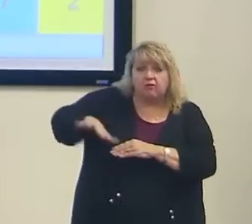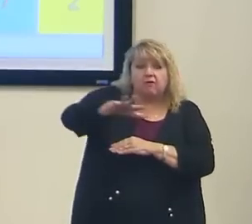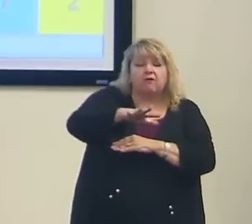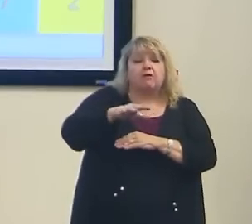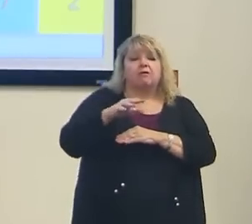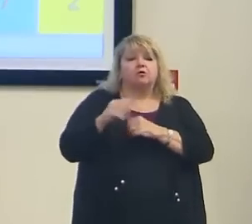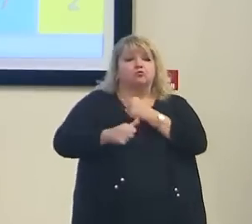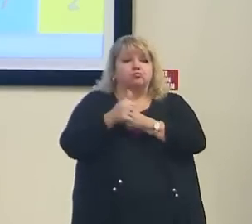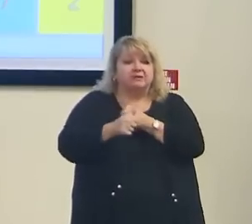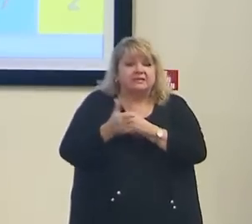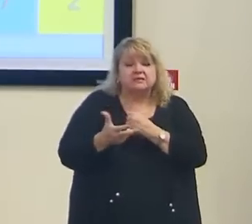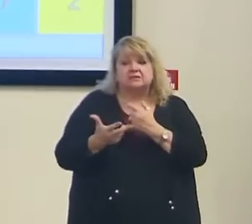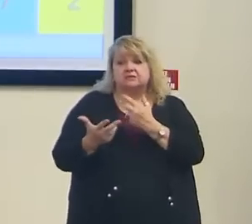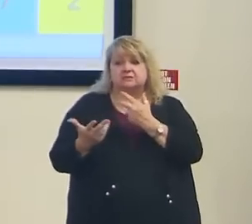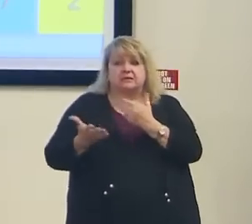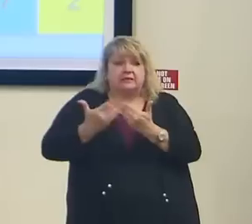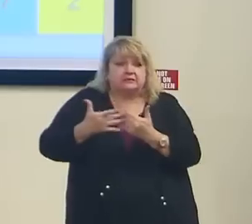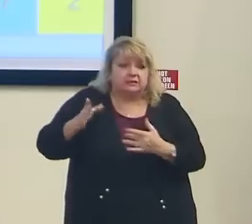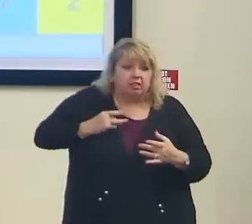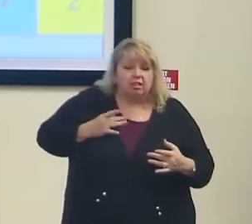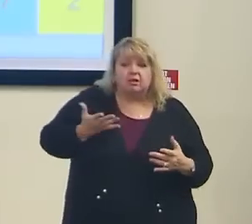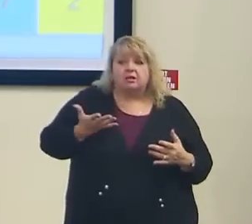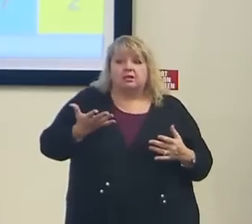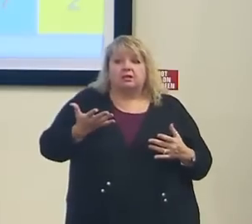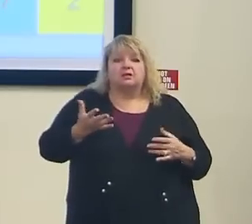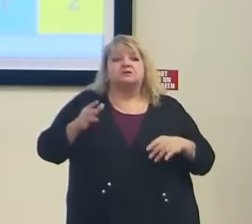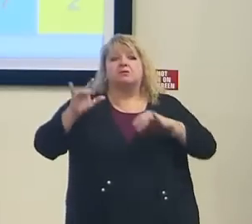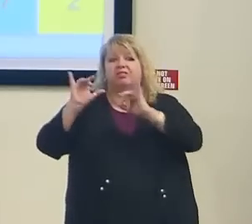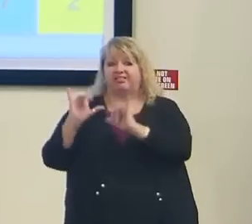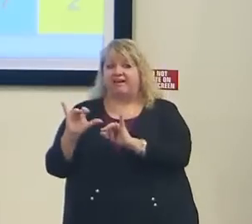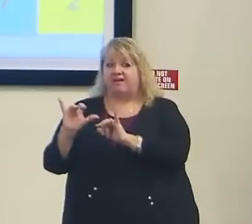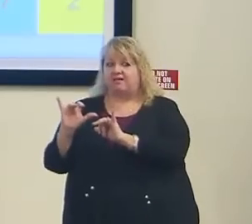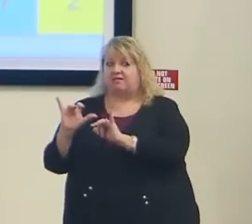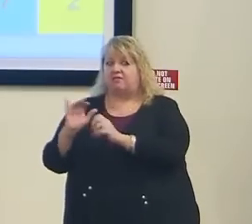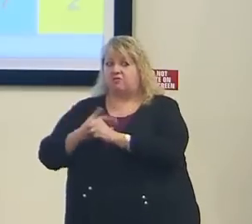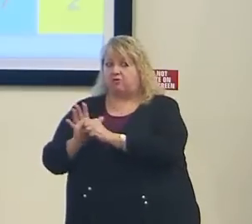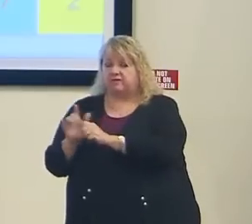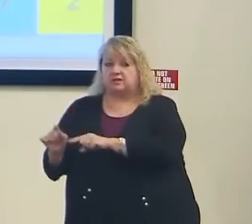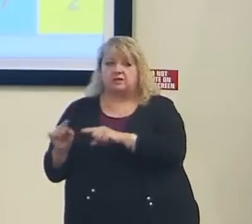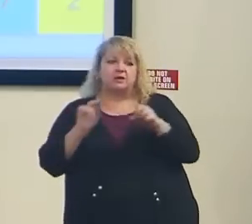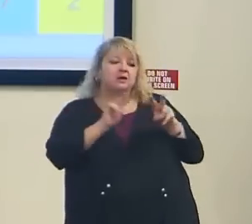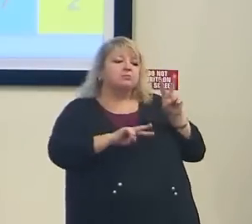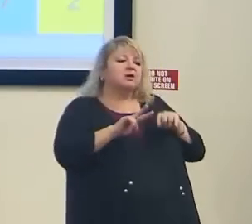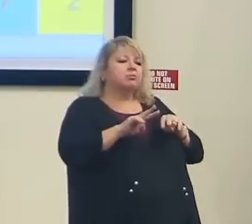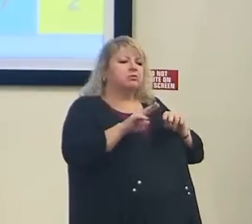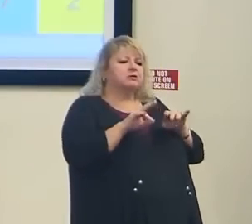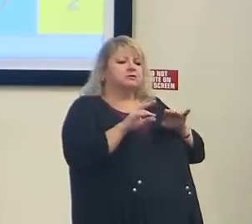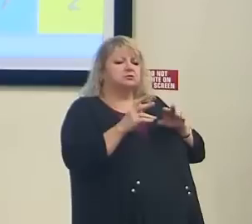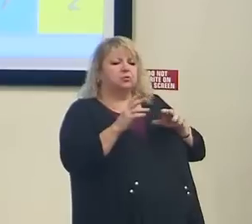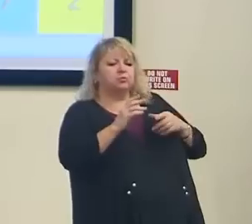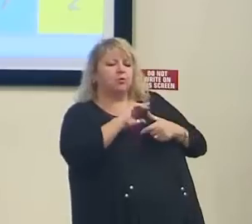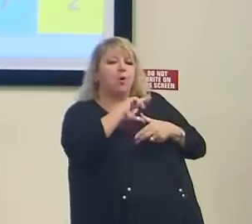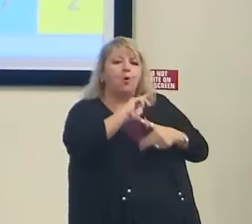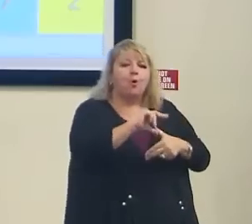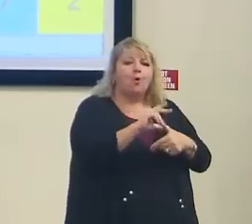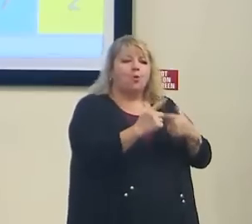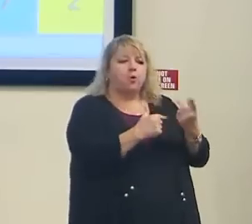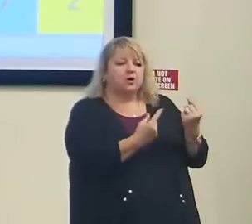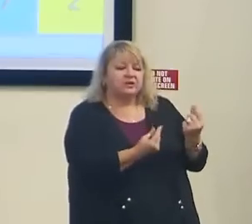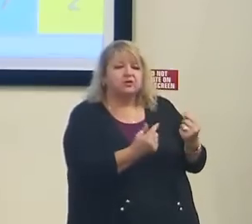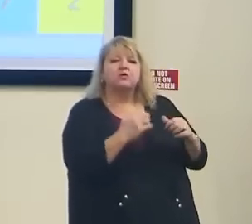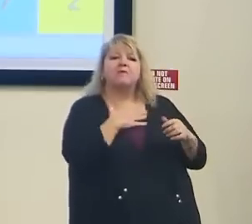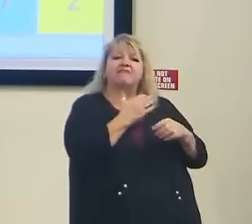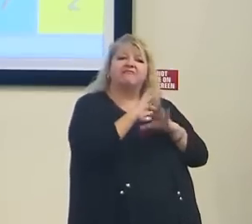what their hurricane plans will look like and their contingencies, they need to take stock of how to keep themselves and their